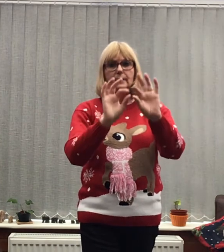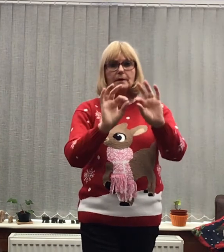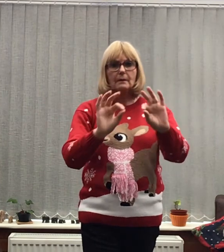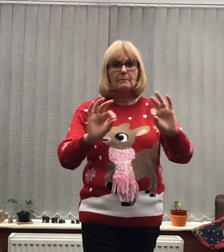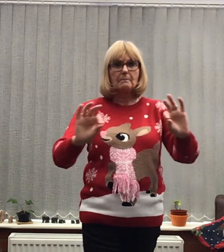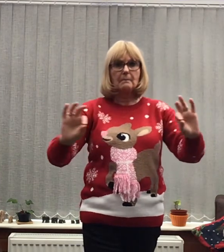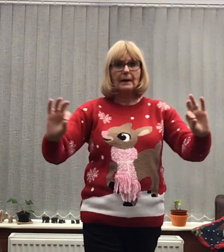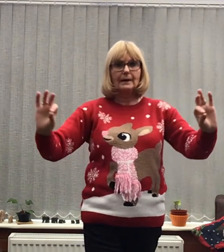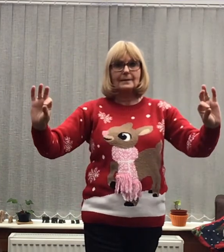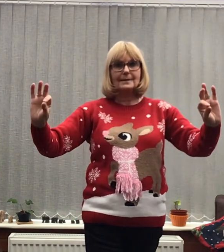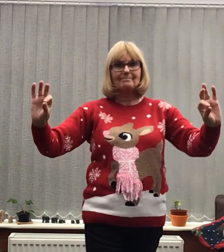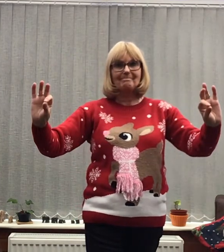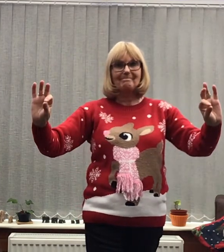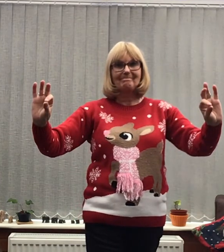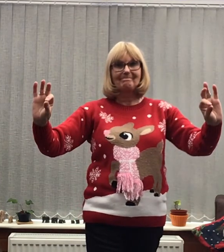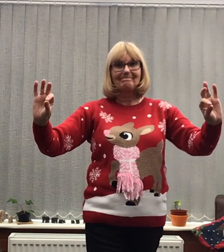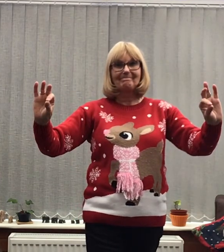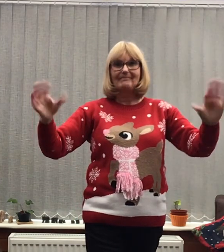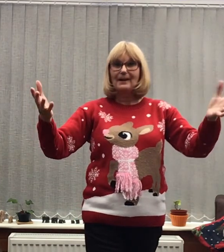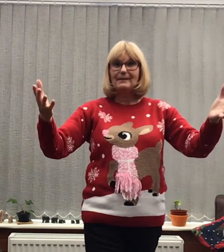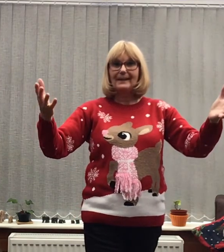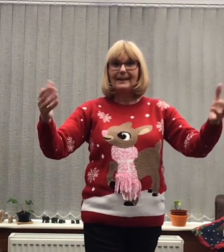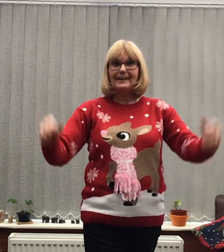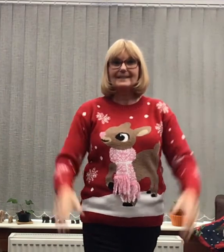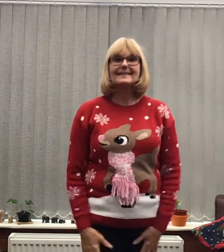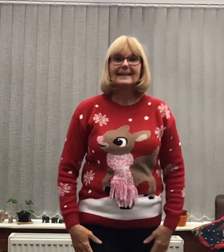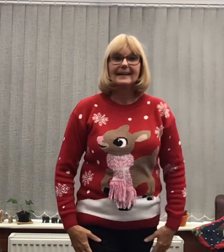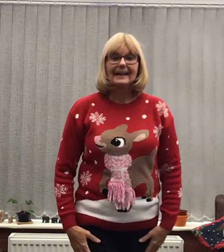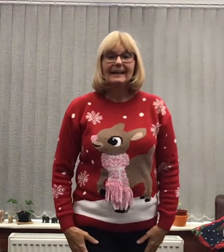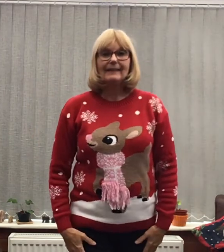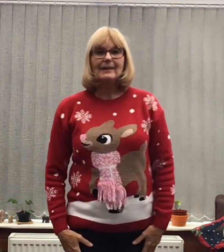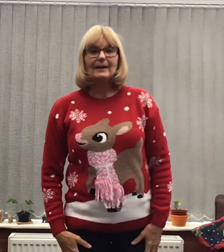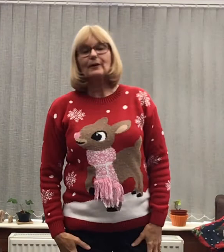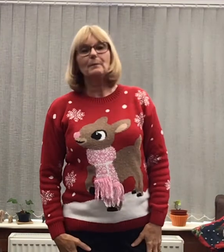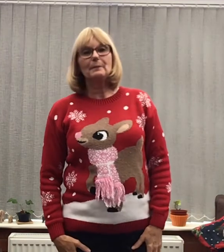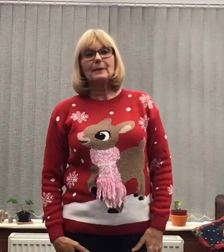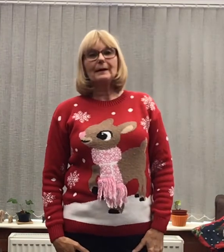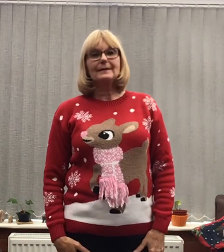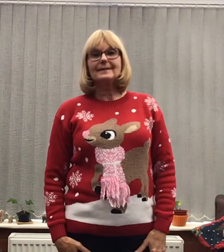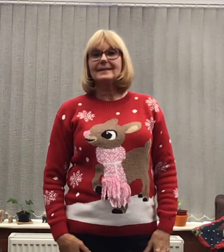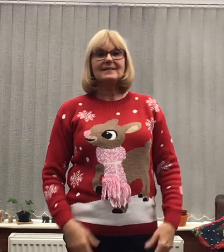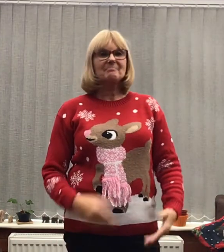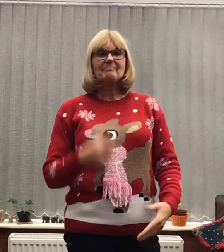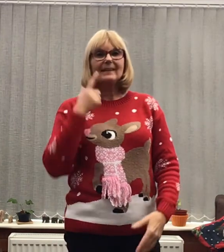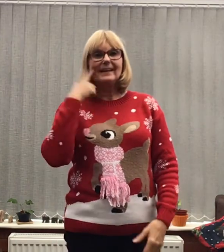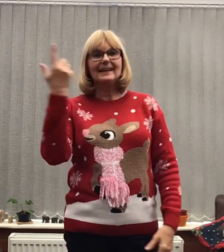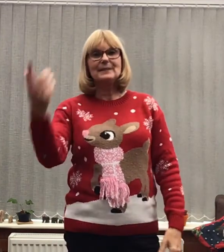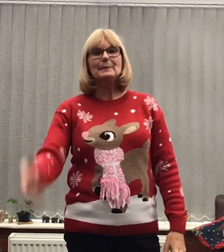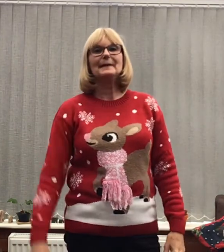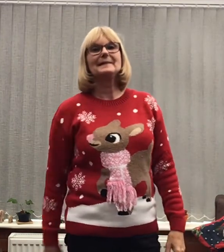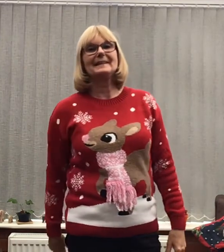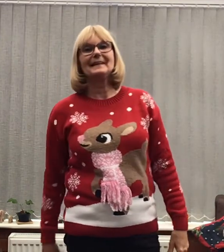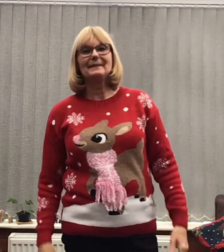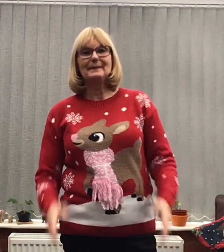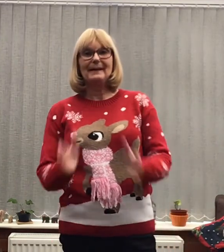peace Okay let's Give that a couple of practices Easy peasy Okay